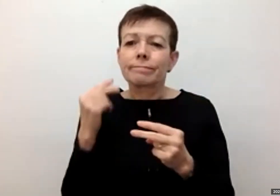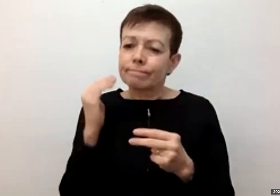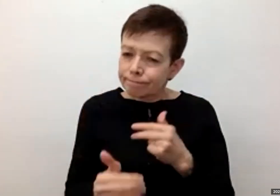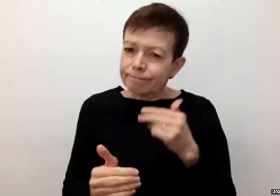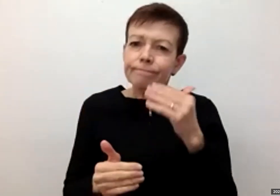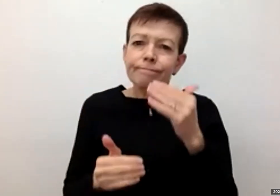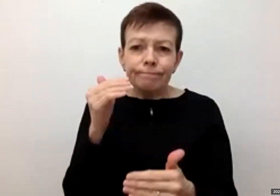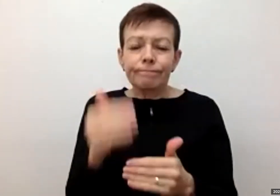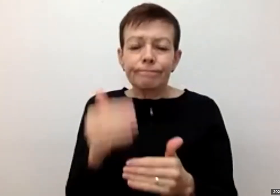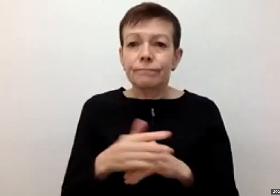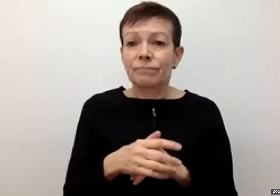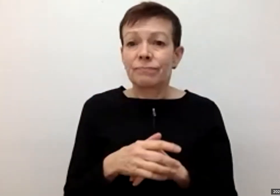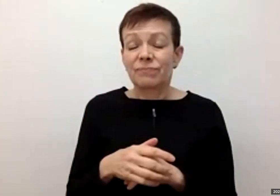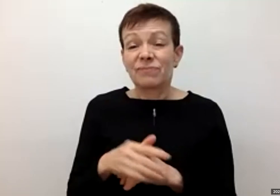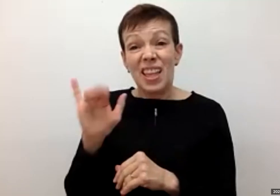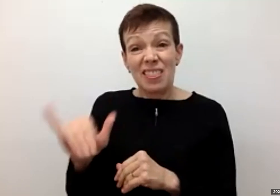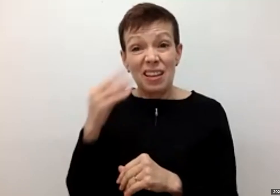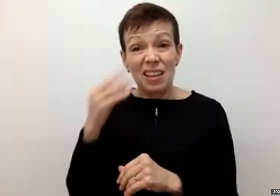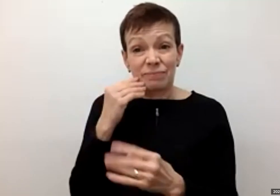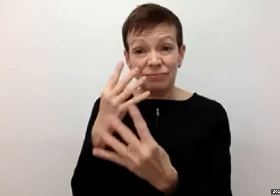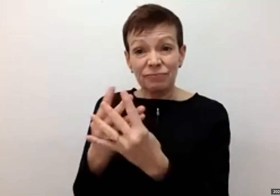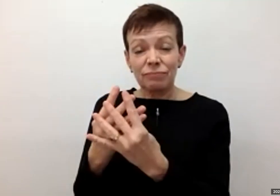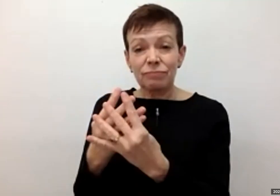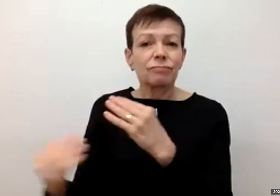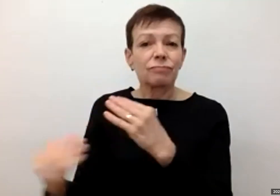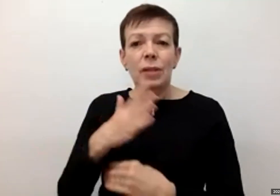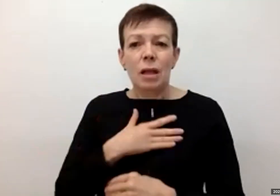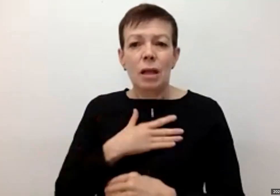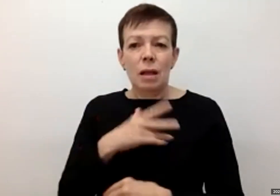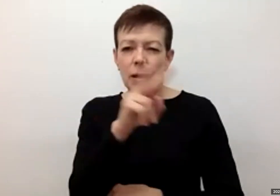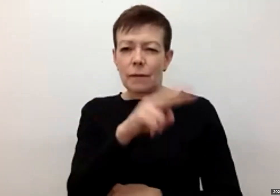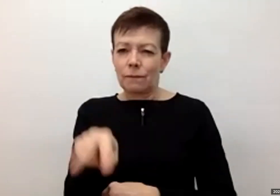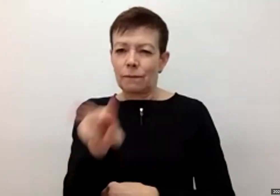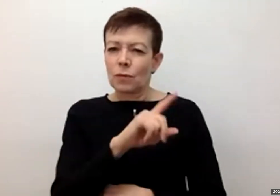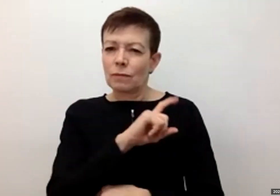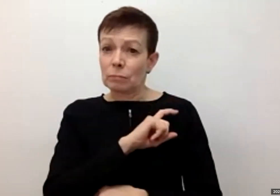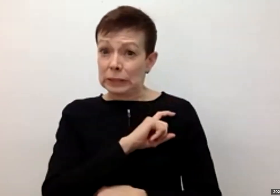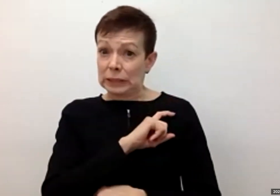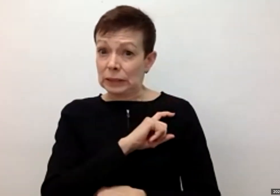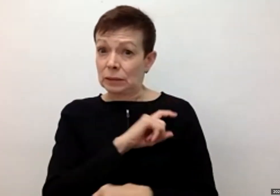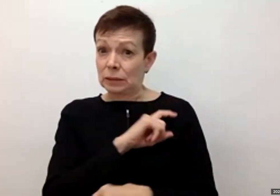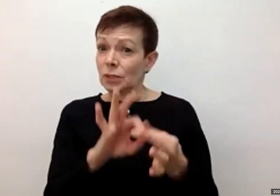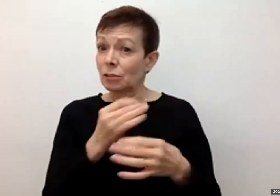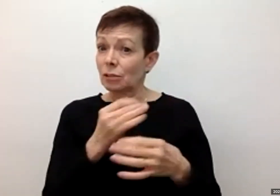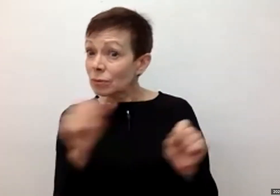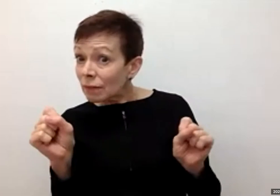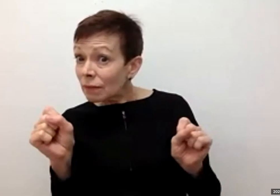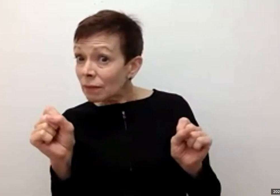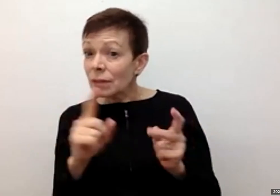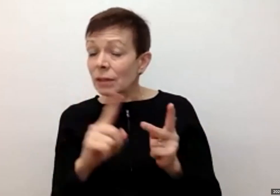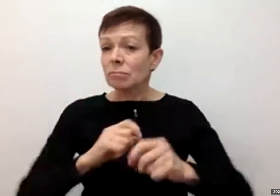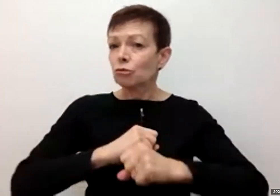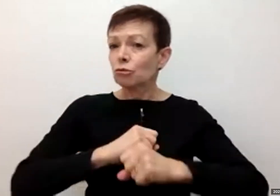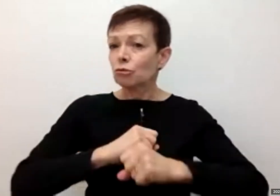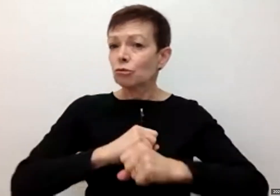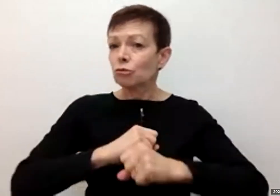Detention also shaped the way I see law enforcement and the sense of safety and security in this country. Looking back now, I